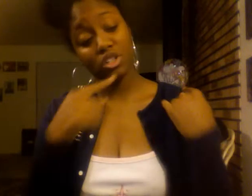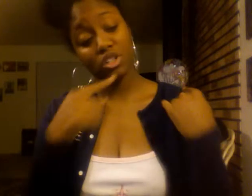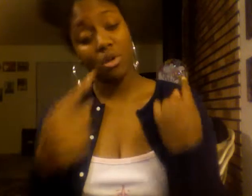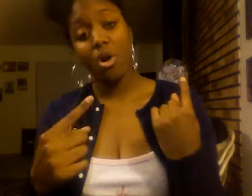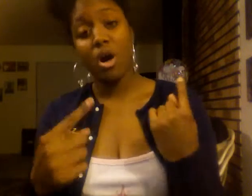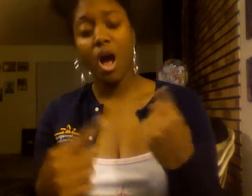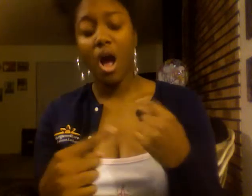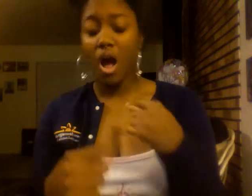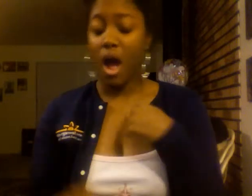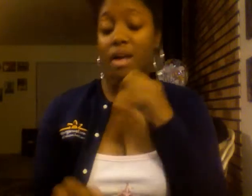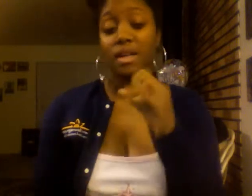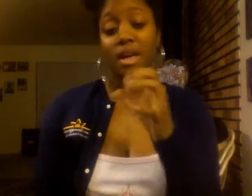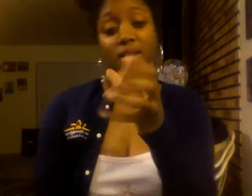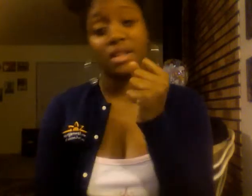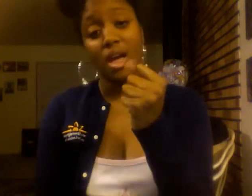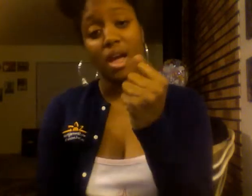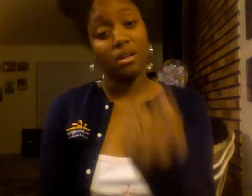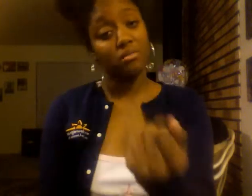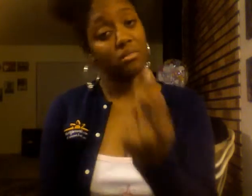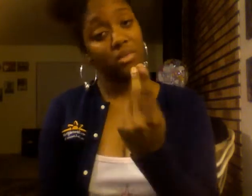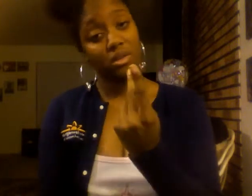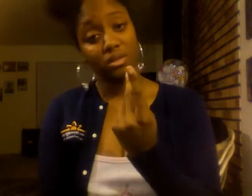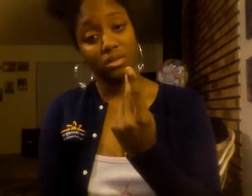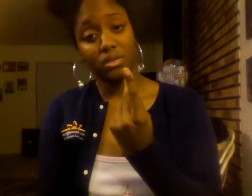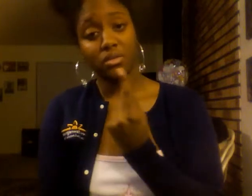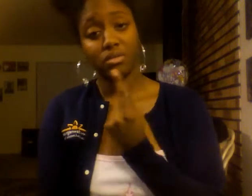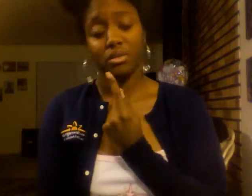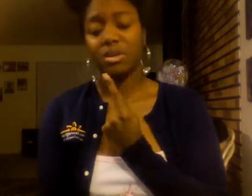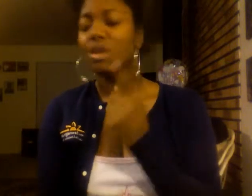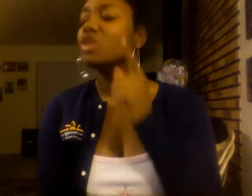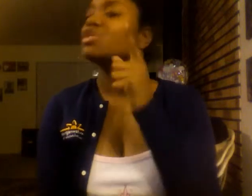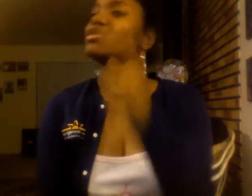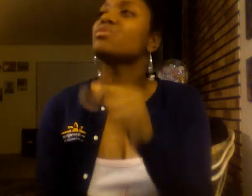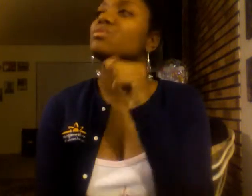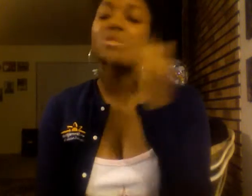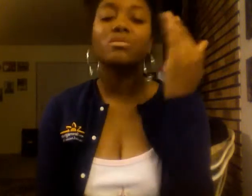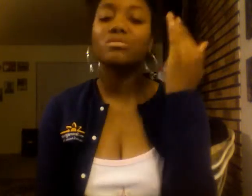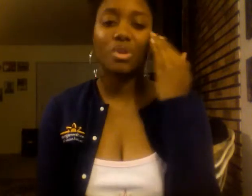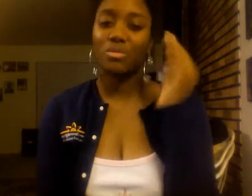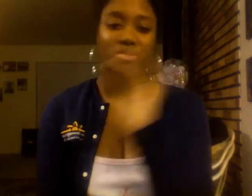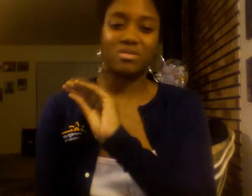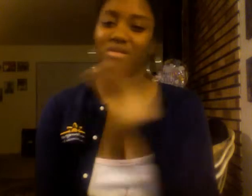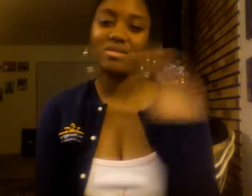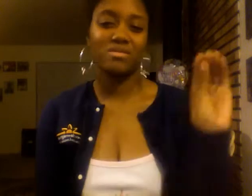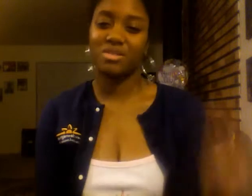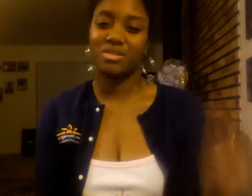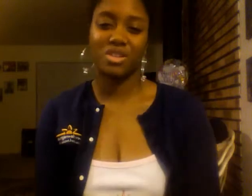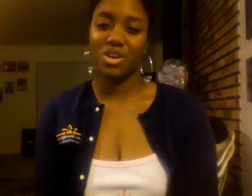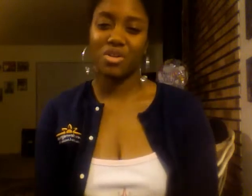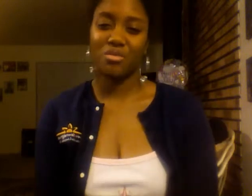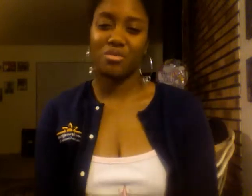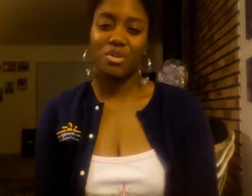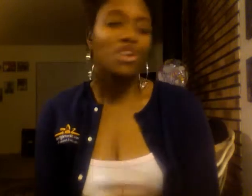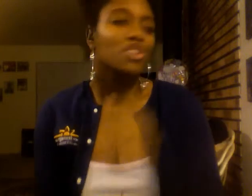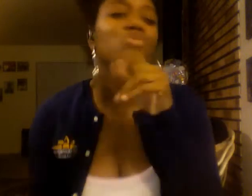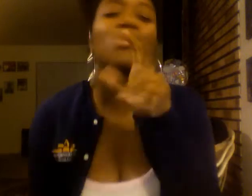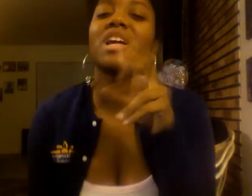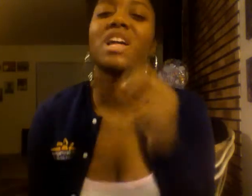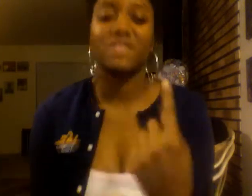more I can take from you. You don't do the things you used to do. You don't even